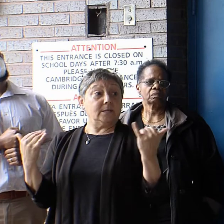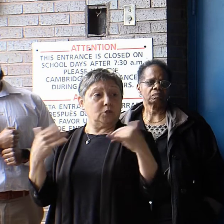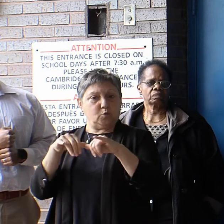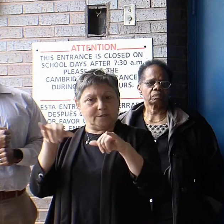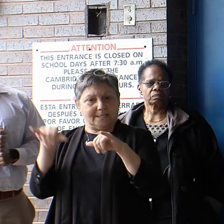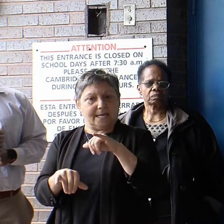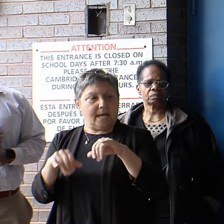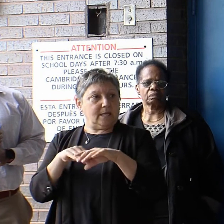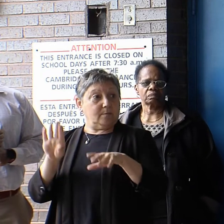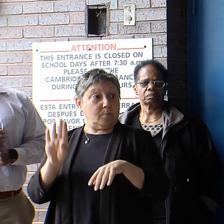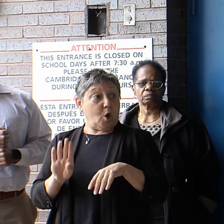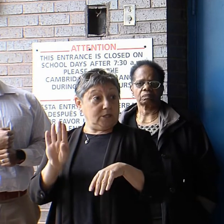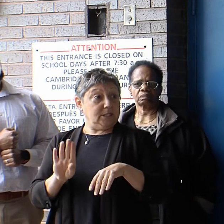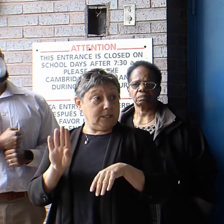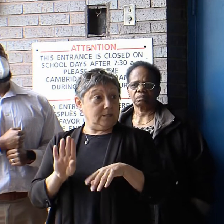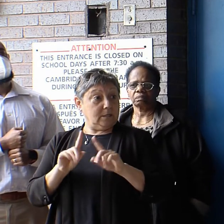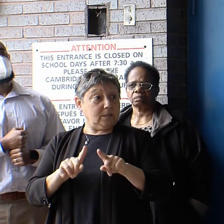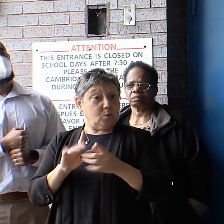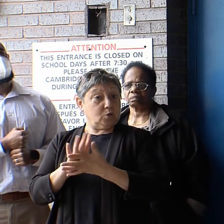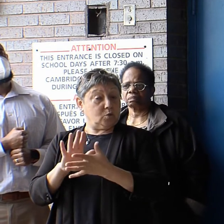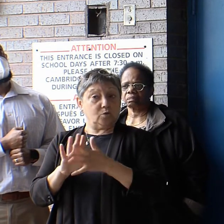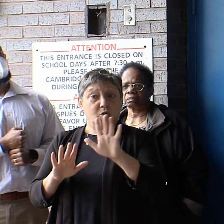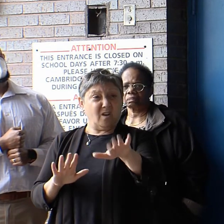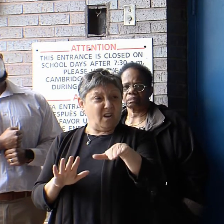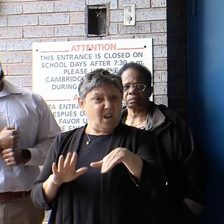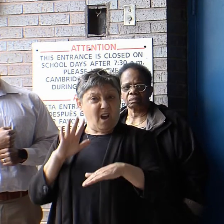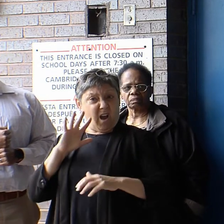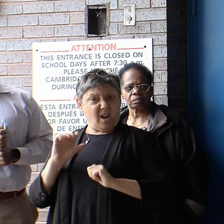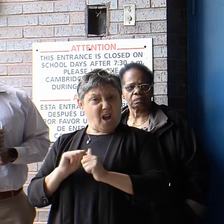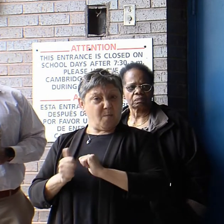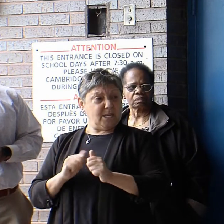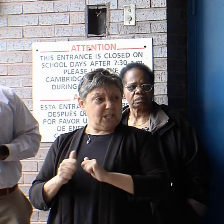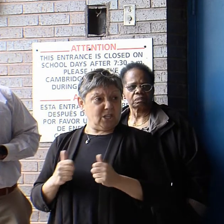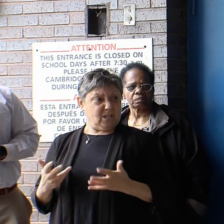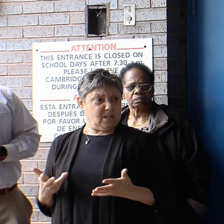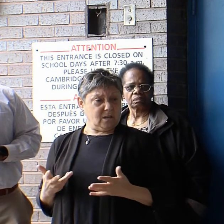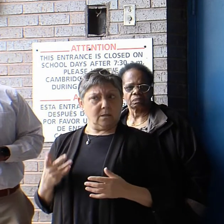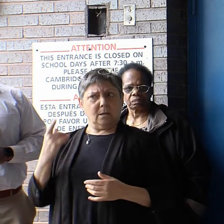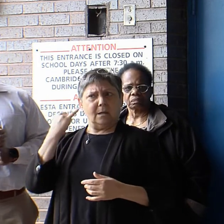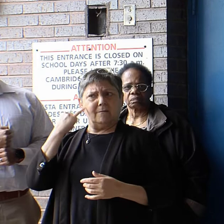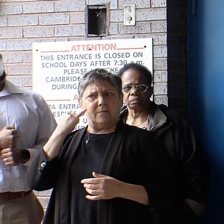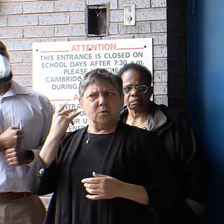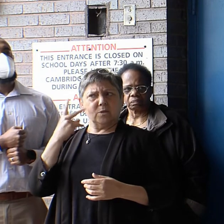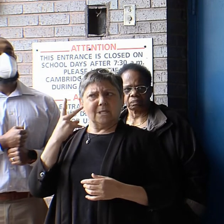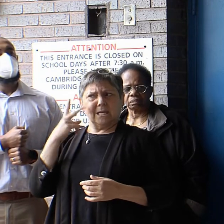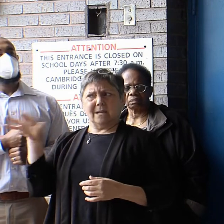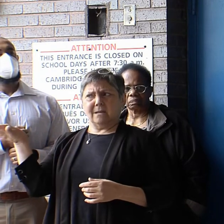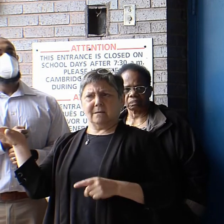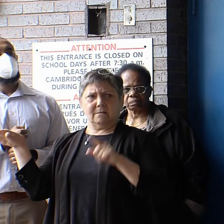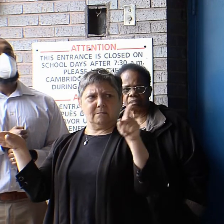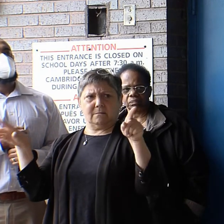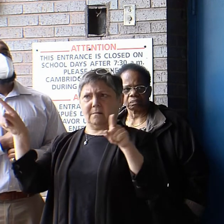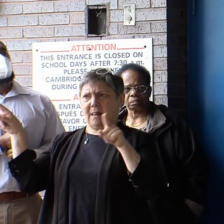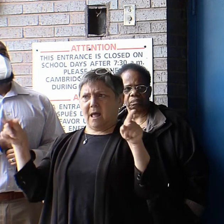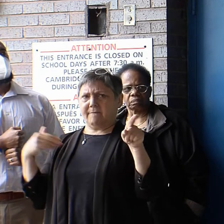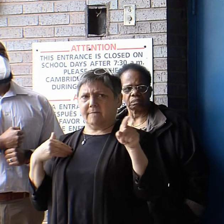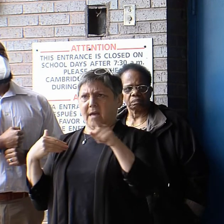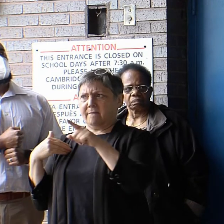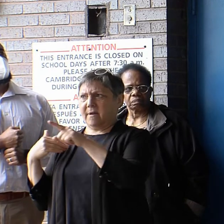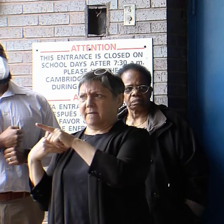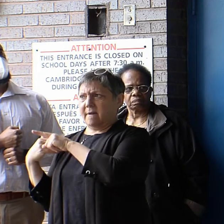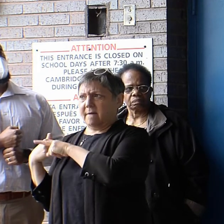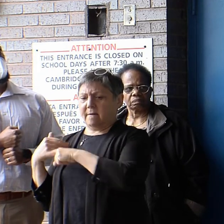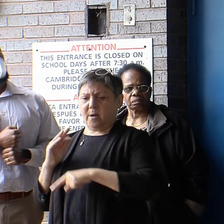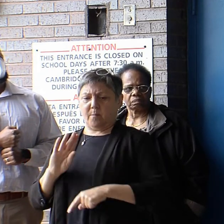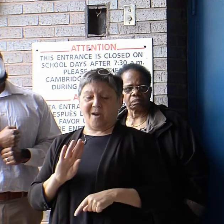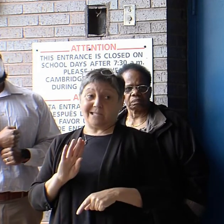so we're in a kind of competition. And if you take a look at the buildings around that other schools or school systems have, we're not in